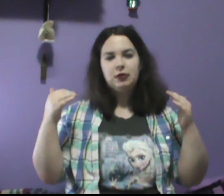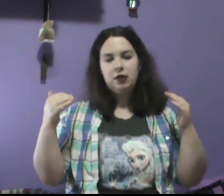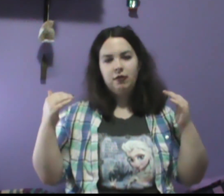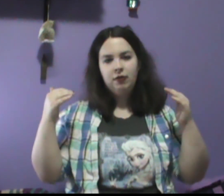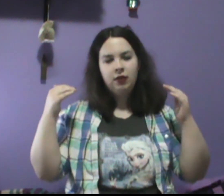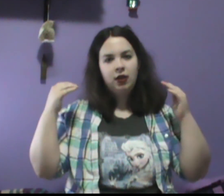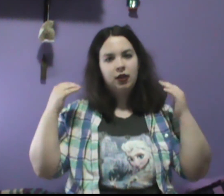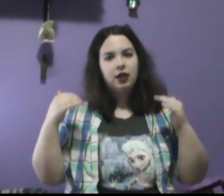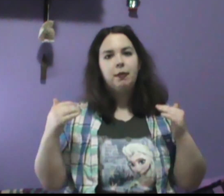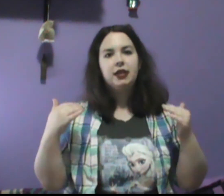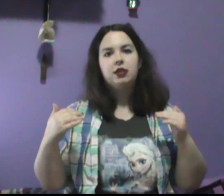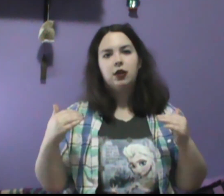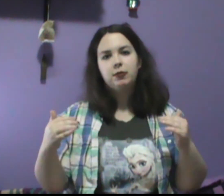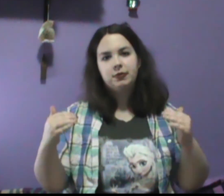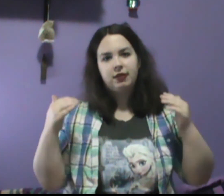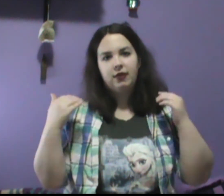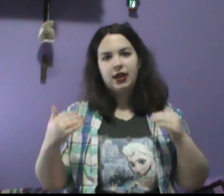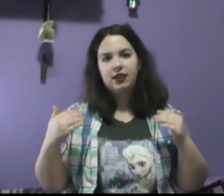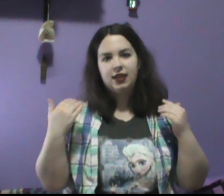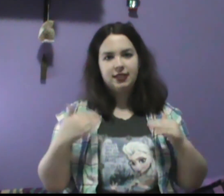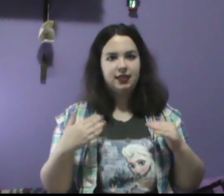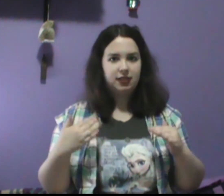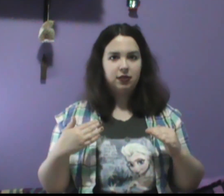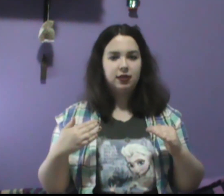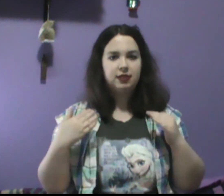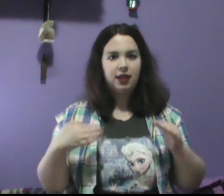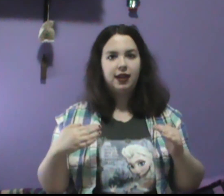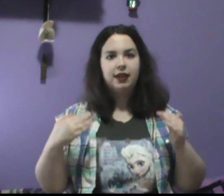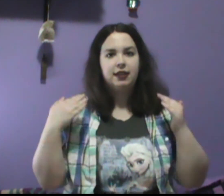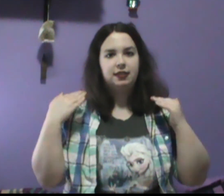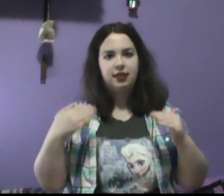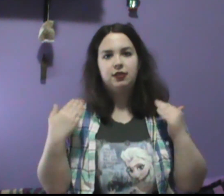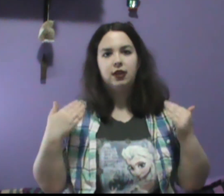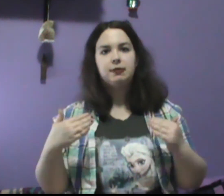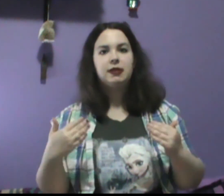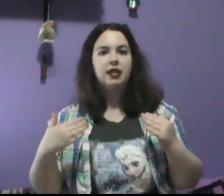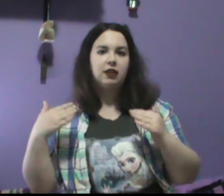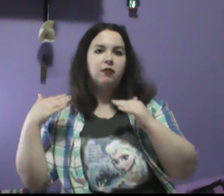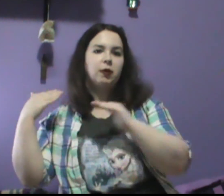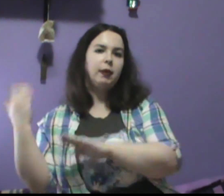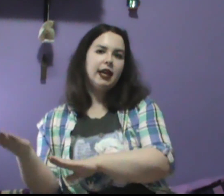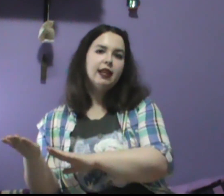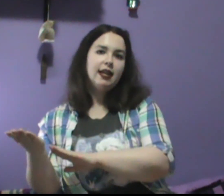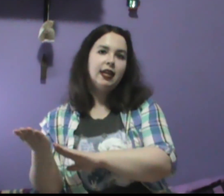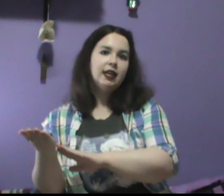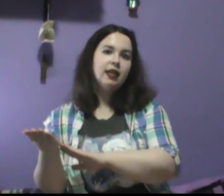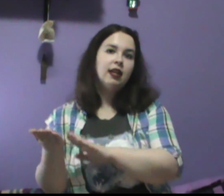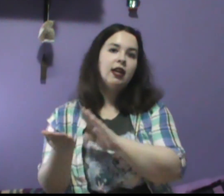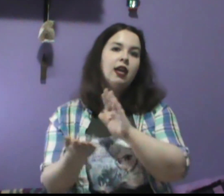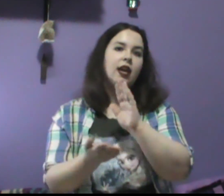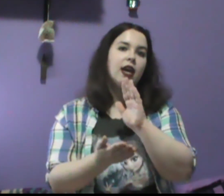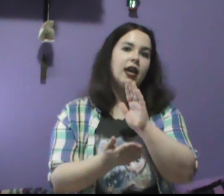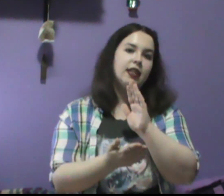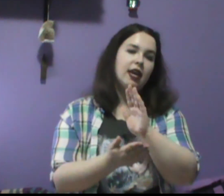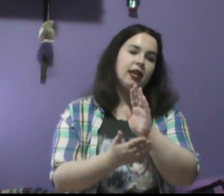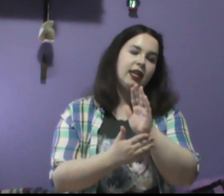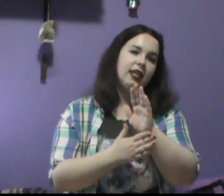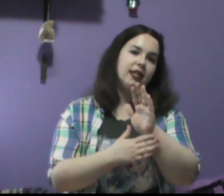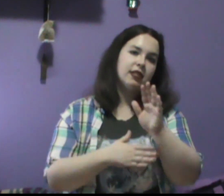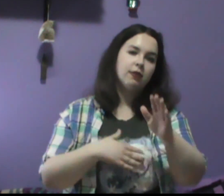sort of coming to terms with the fact that his sister is dead and his sister has been taken over by Lenny and that he needs to